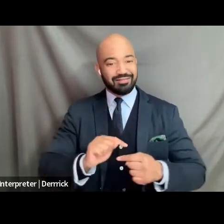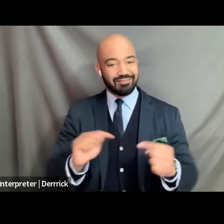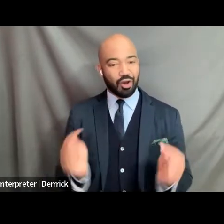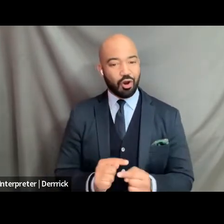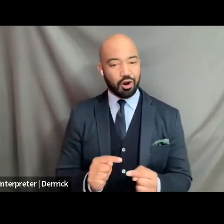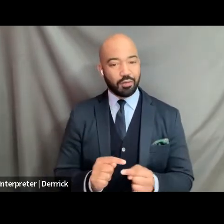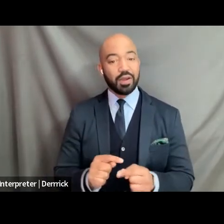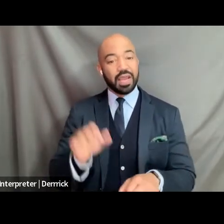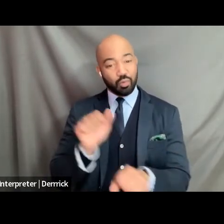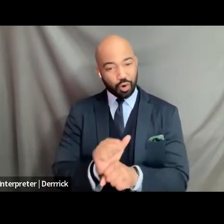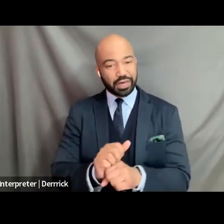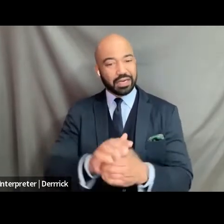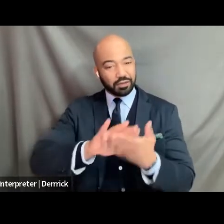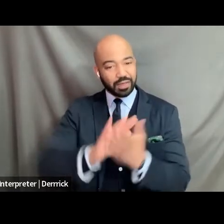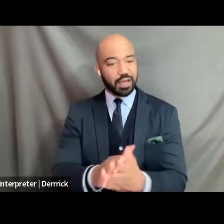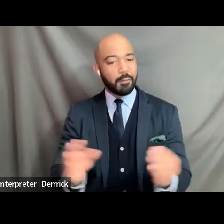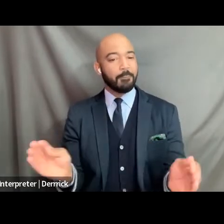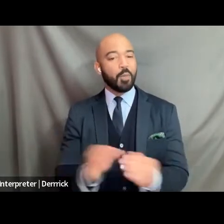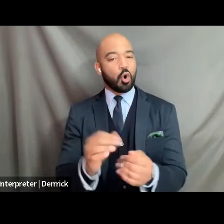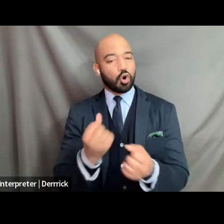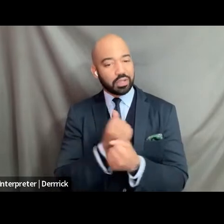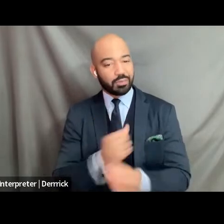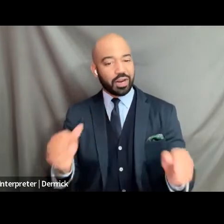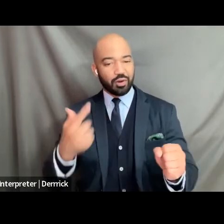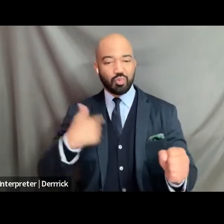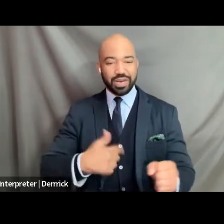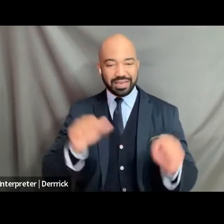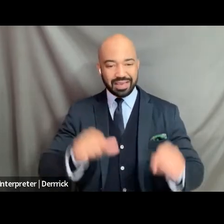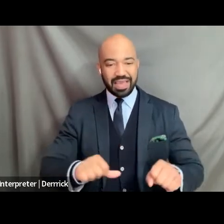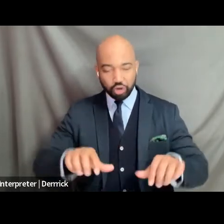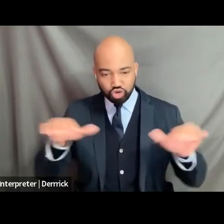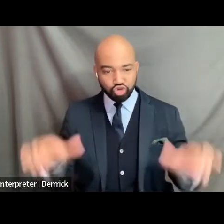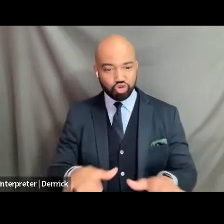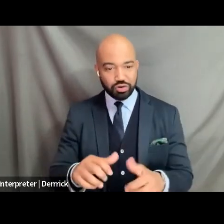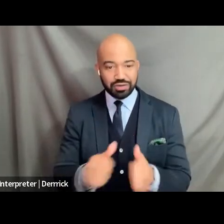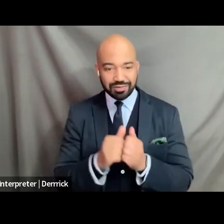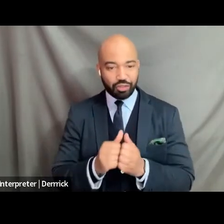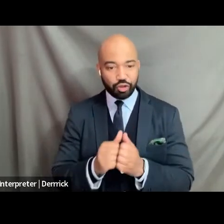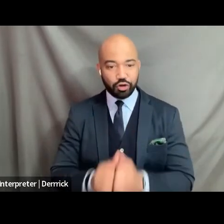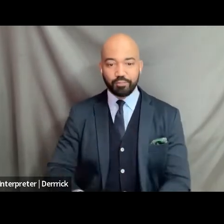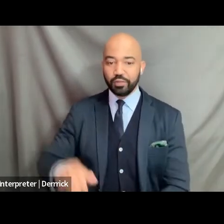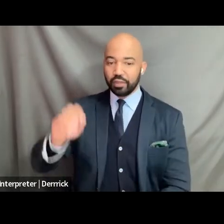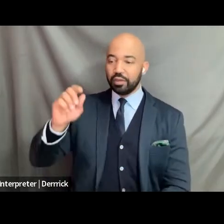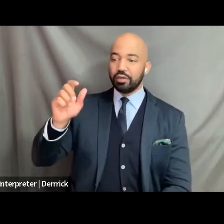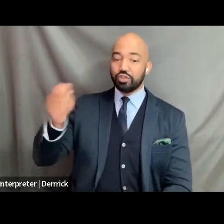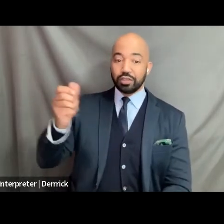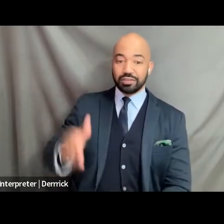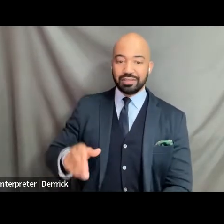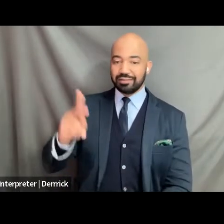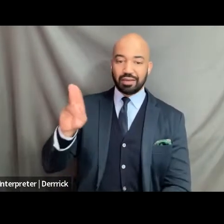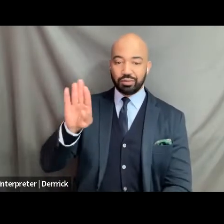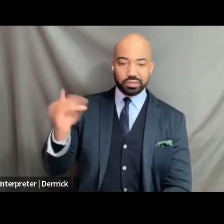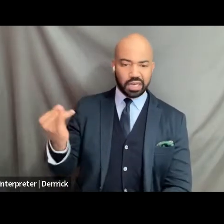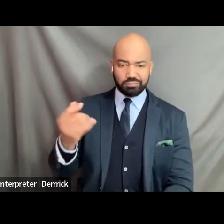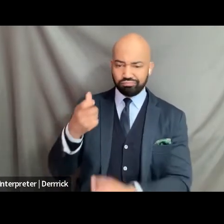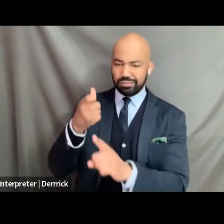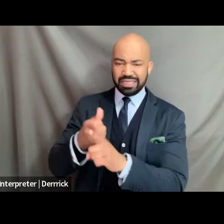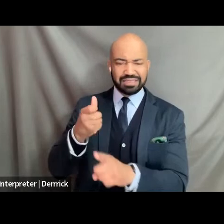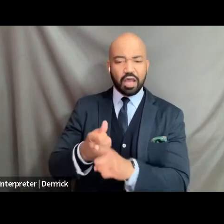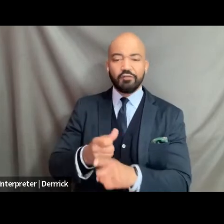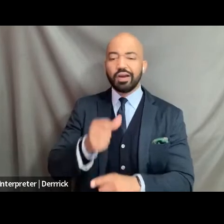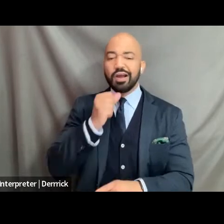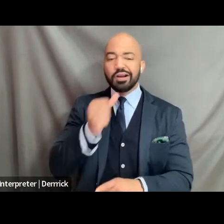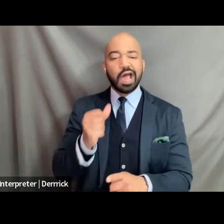can take together justice katanji brown jackson is of course beyond eminently qualified